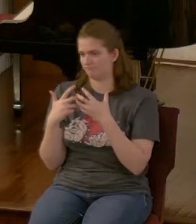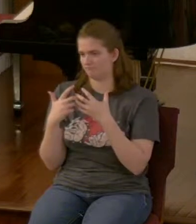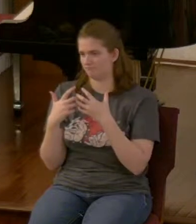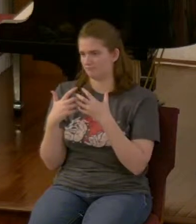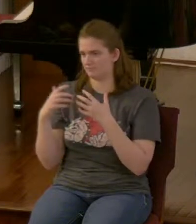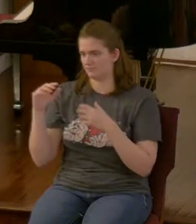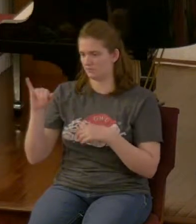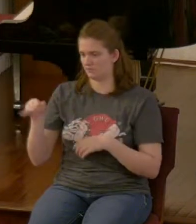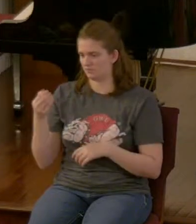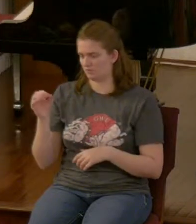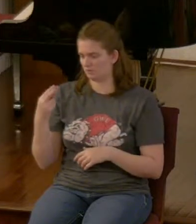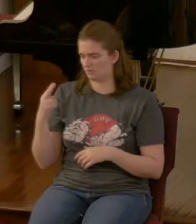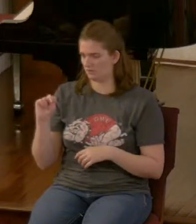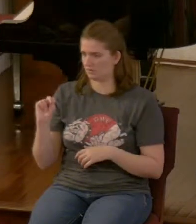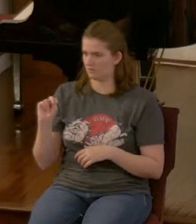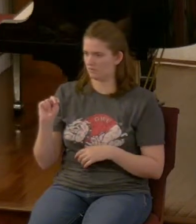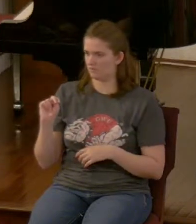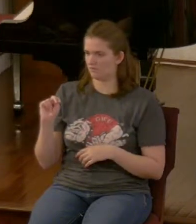together like this